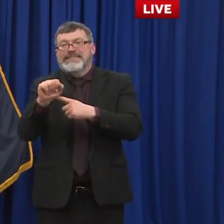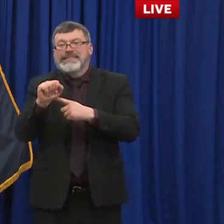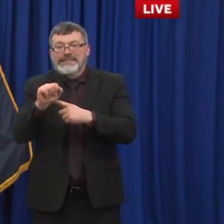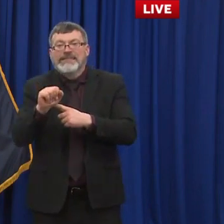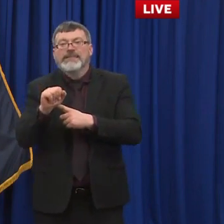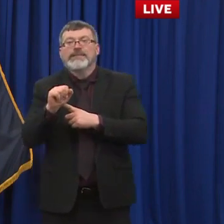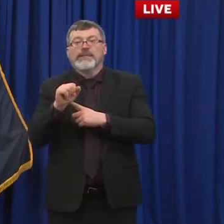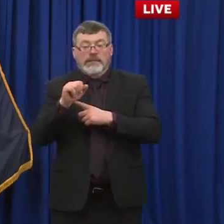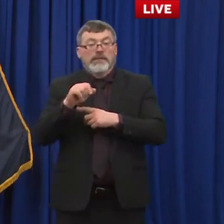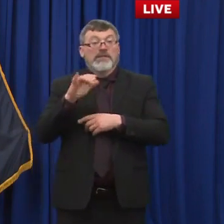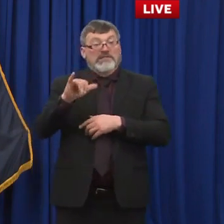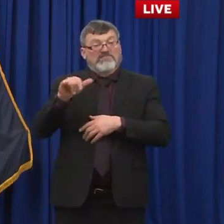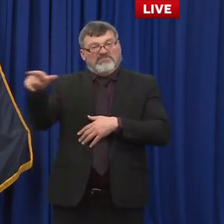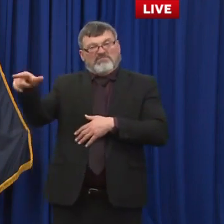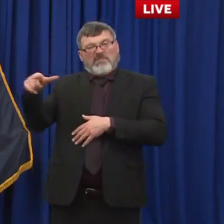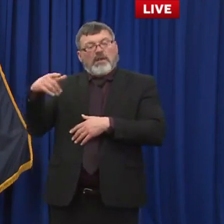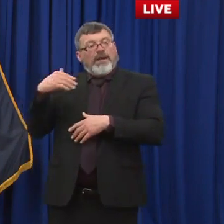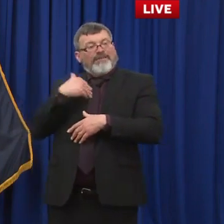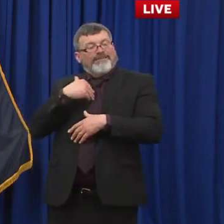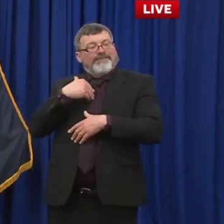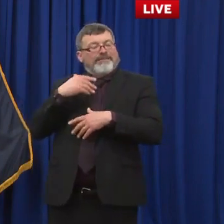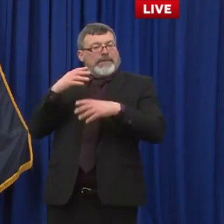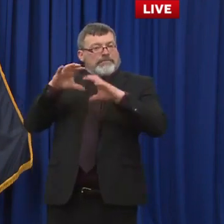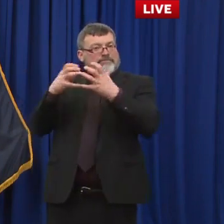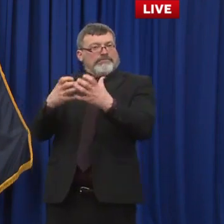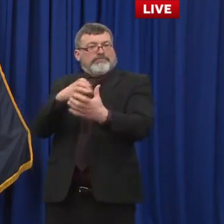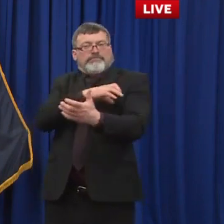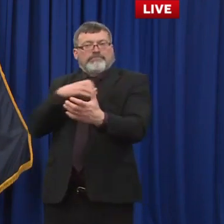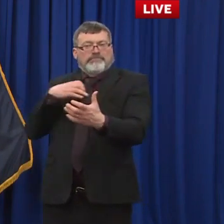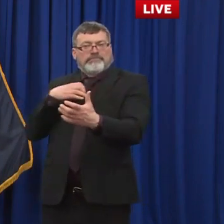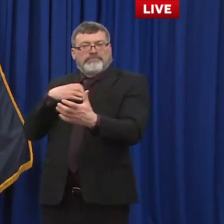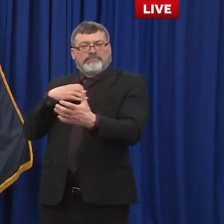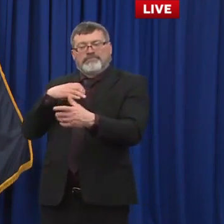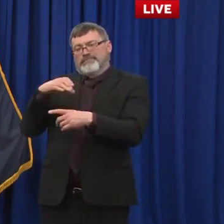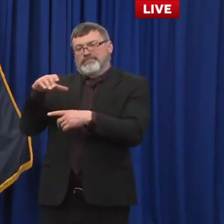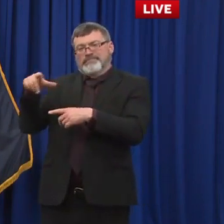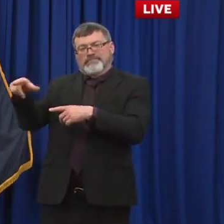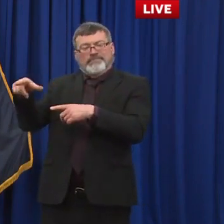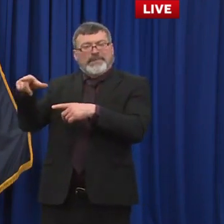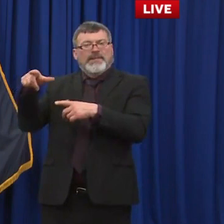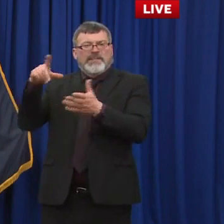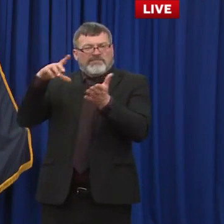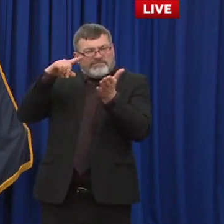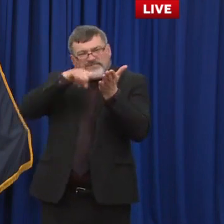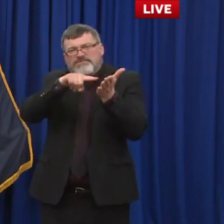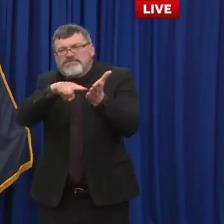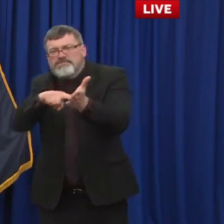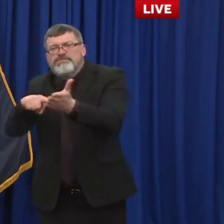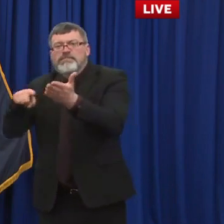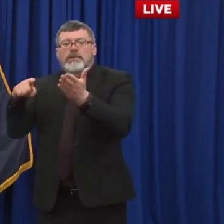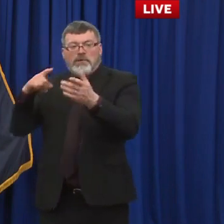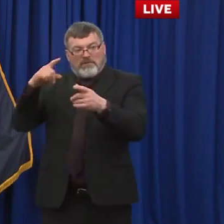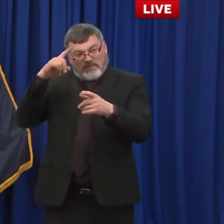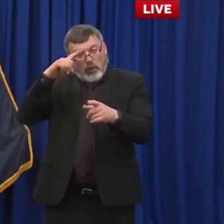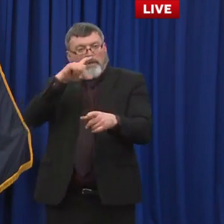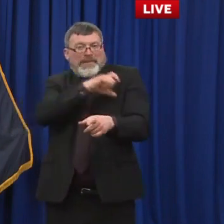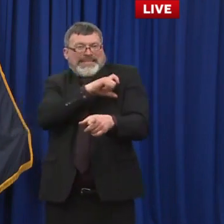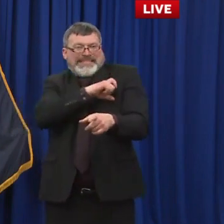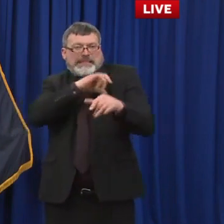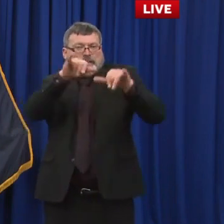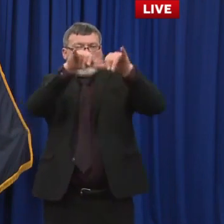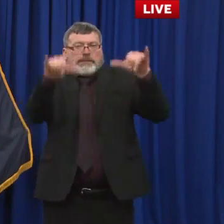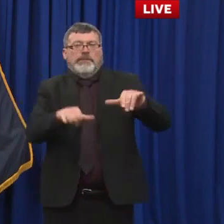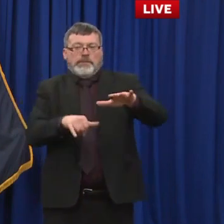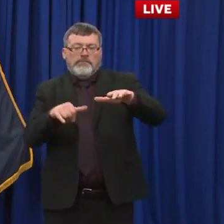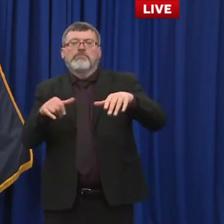and unanimously and i we took them all up some we did with executive action some we did have to be done through a legislative process